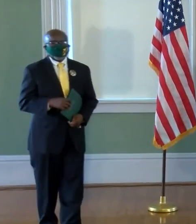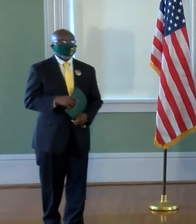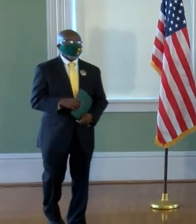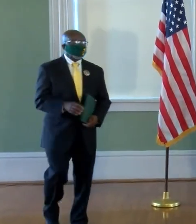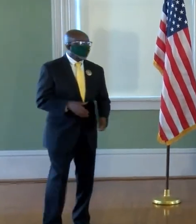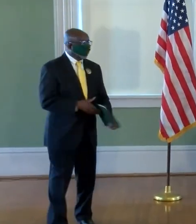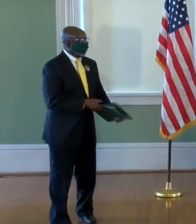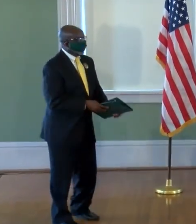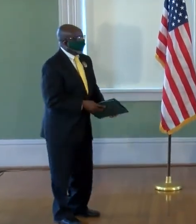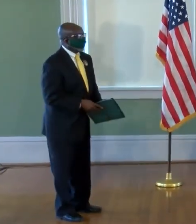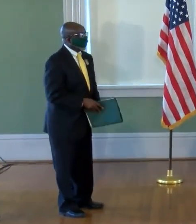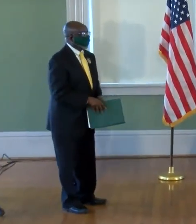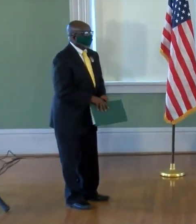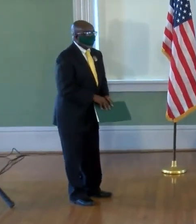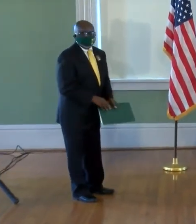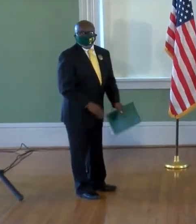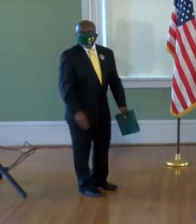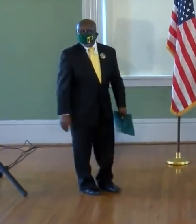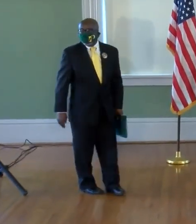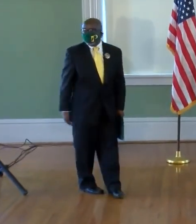Thank you, Governor. Yeah, I thought it was good.